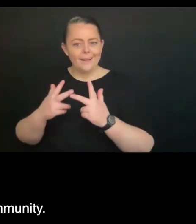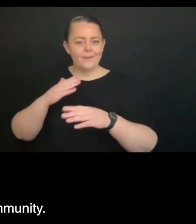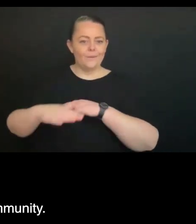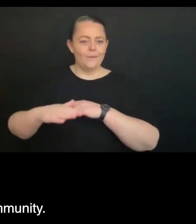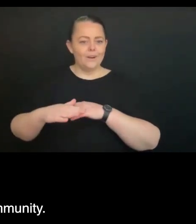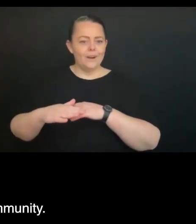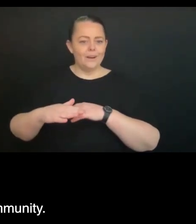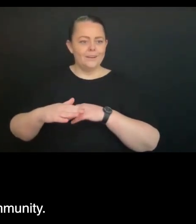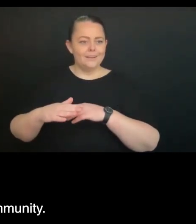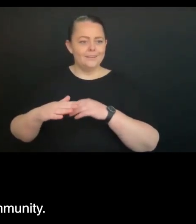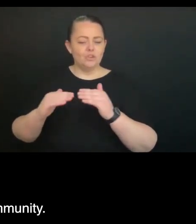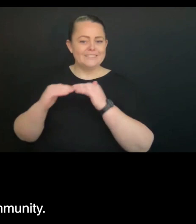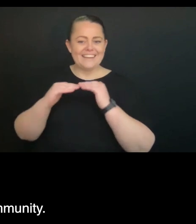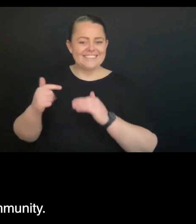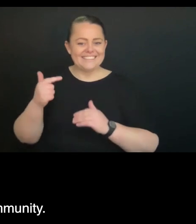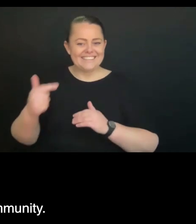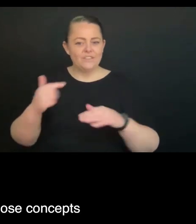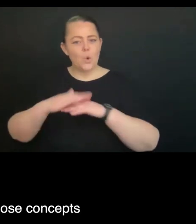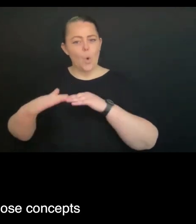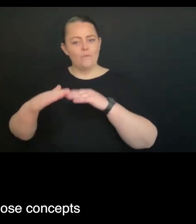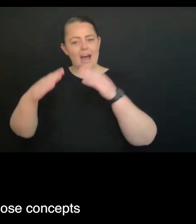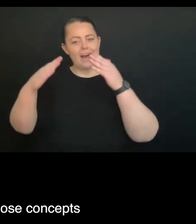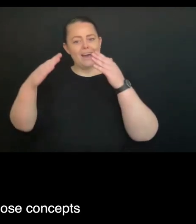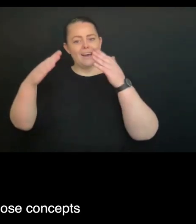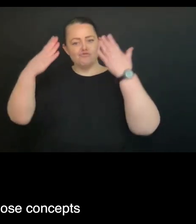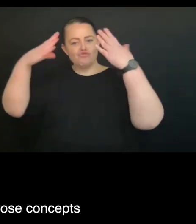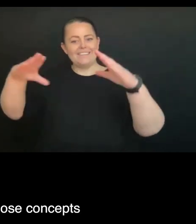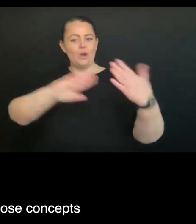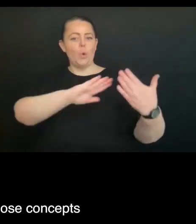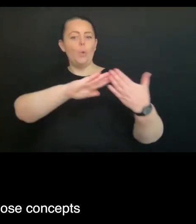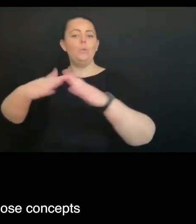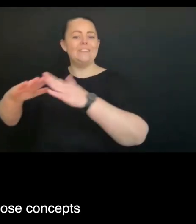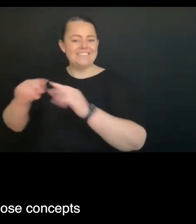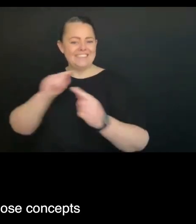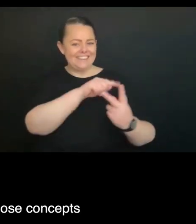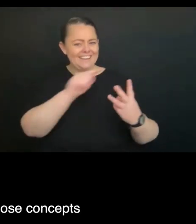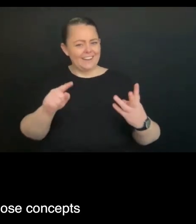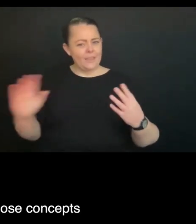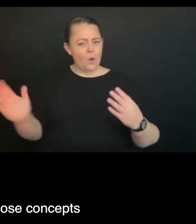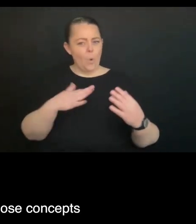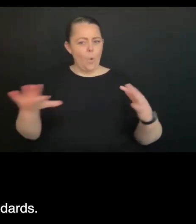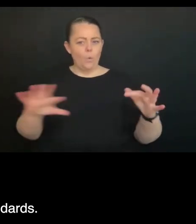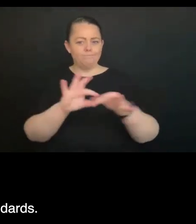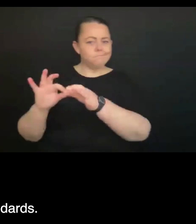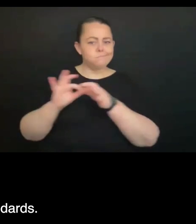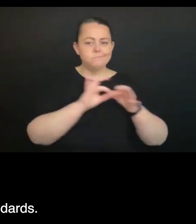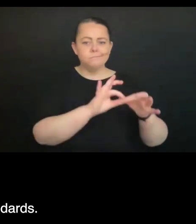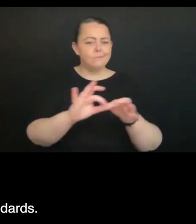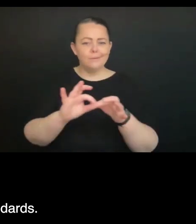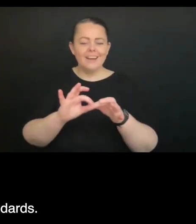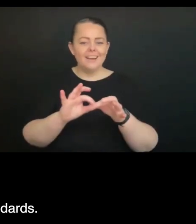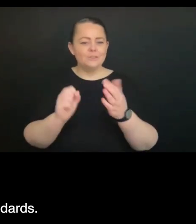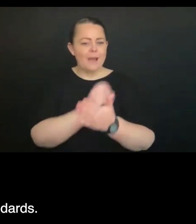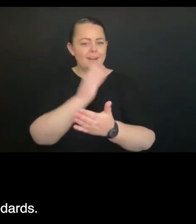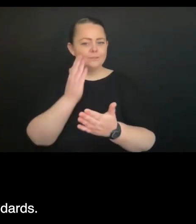seven being the residential community. So they all work to reinforce those concepts across each of